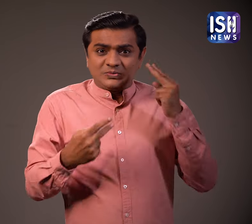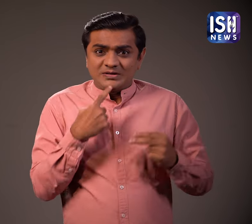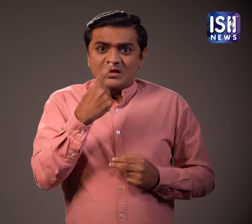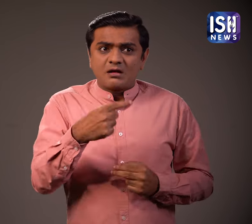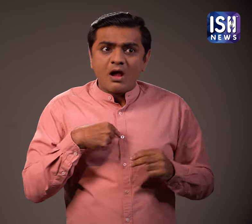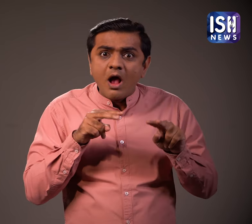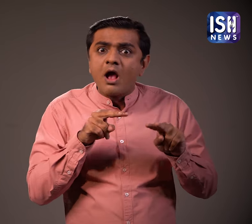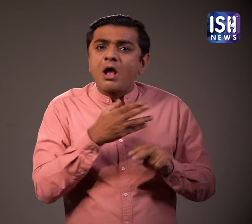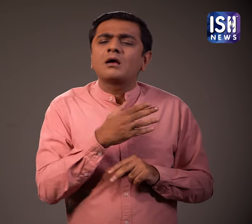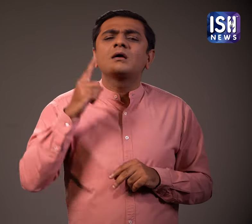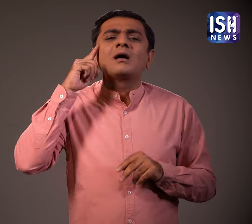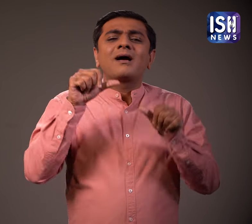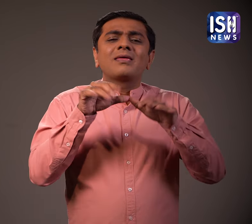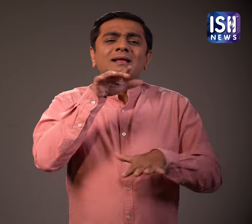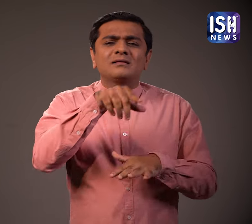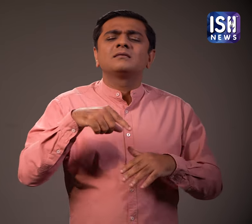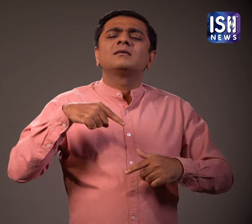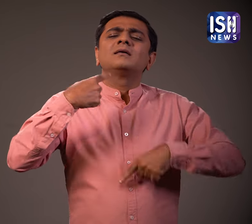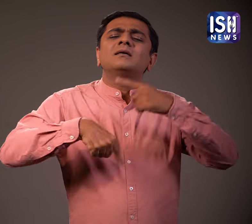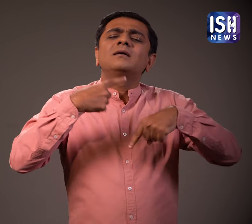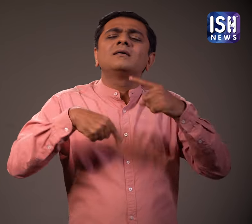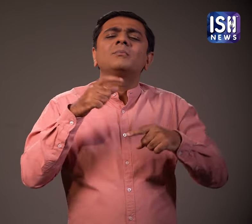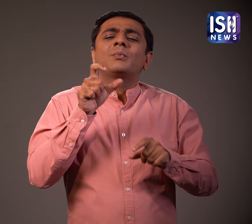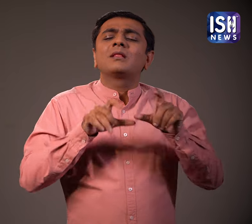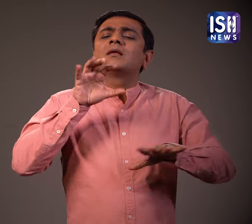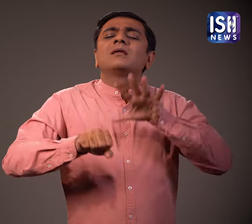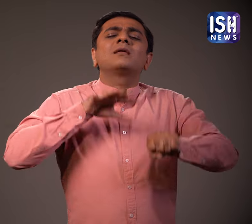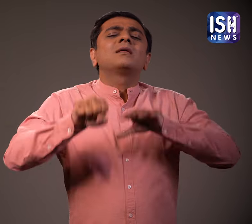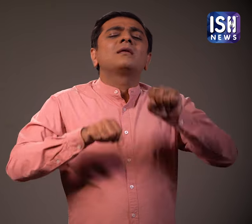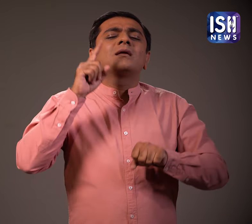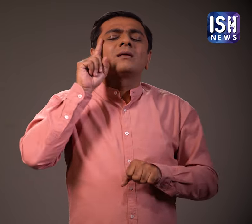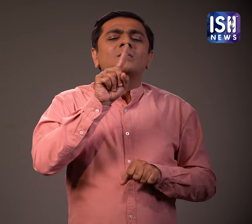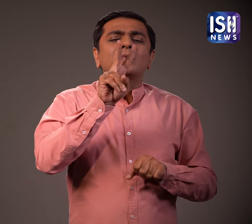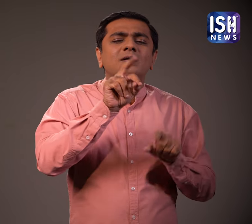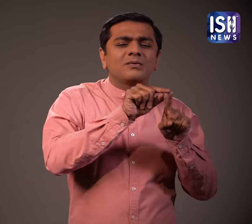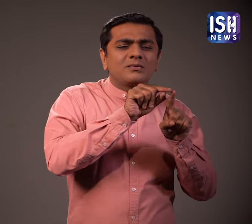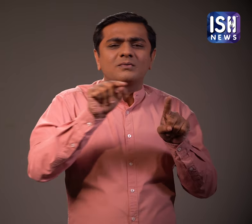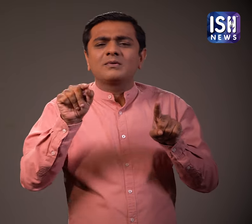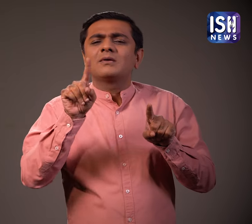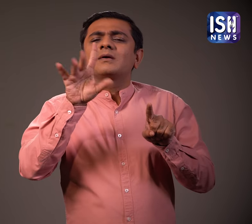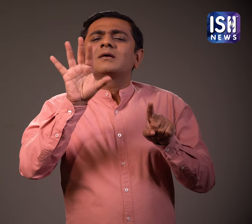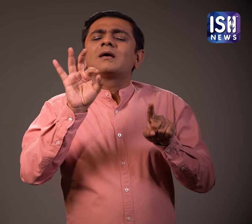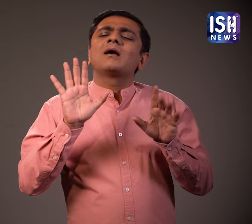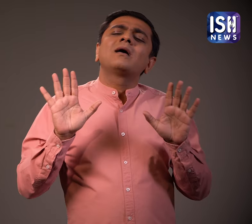said that every day on an average 120 to 150 such cases are identified at Andheri.